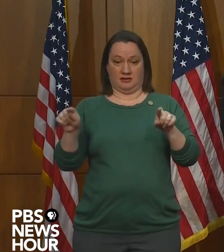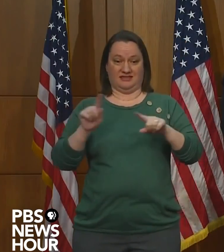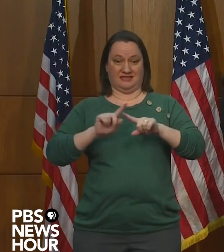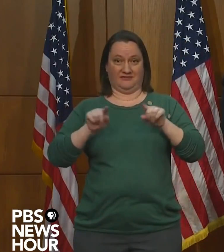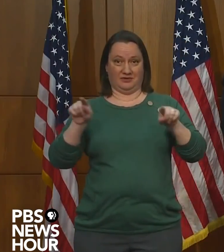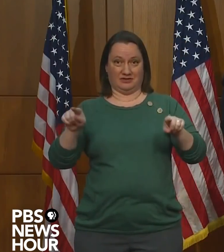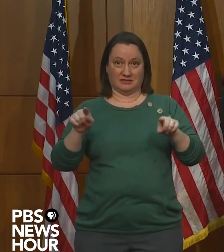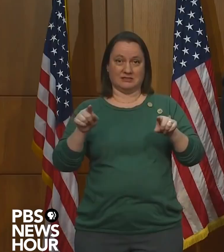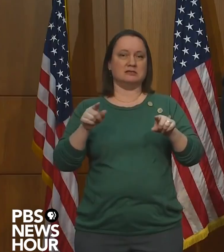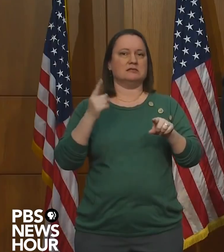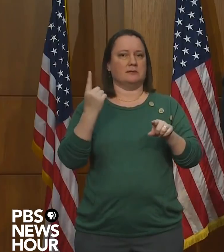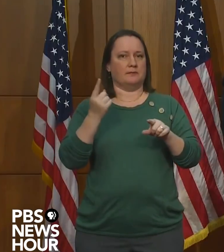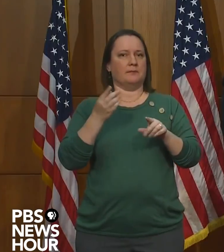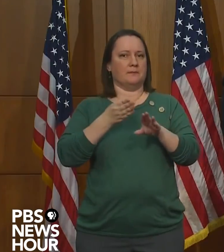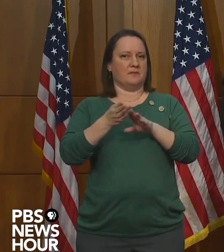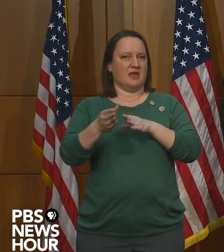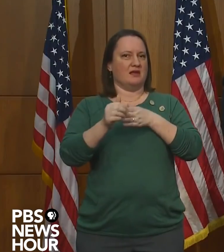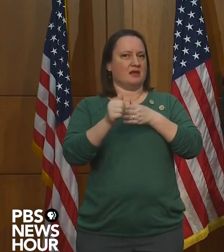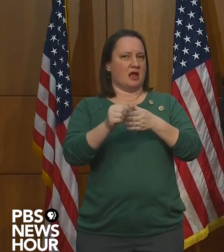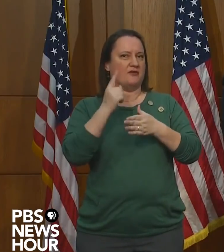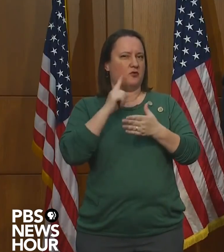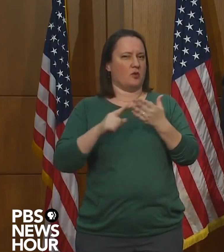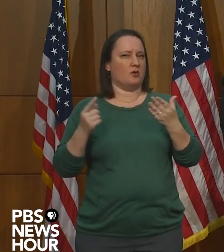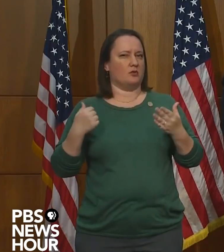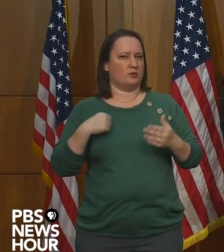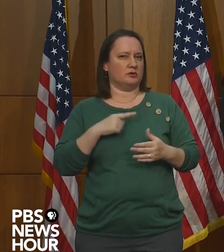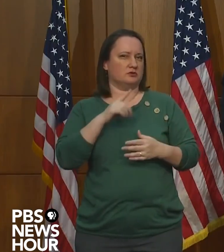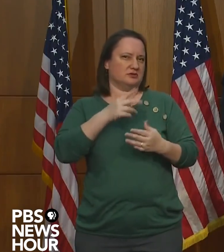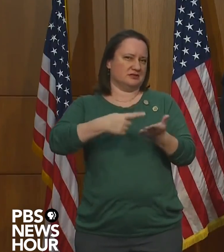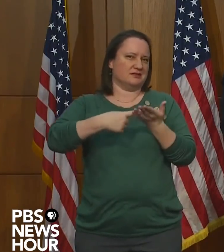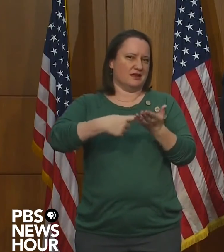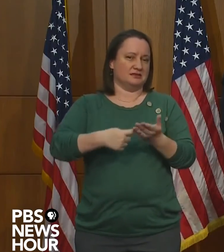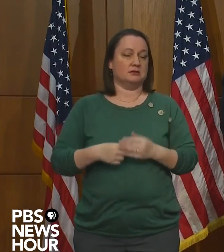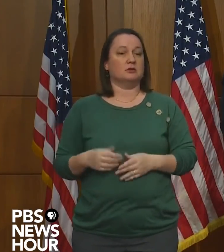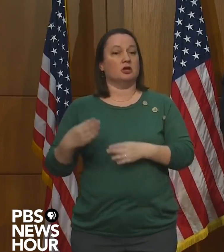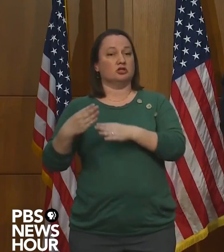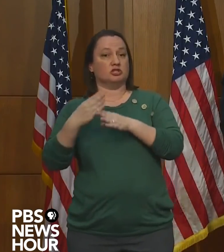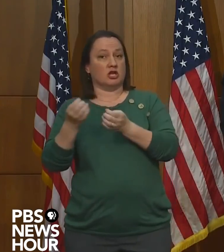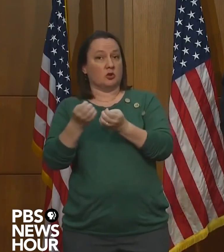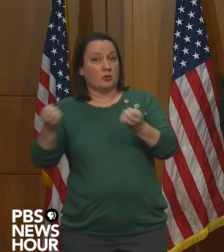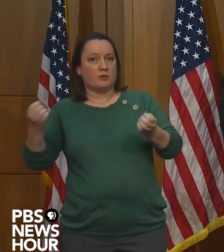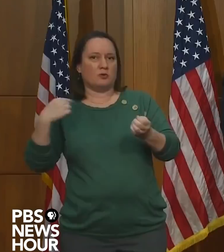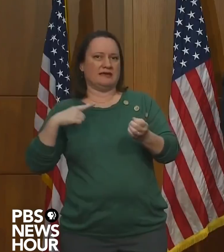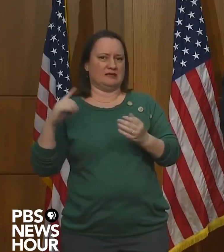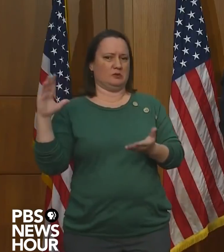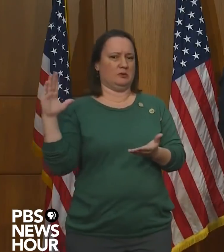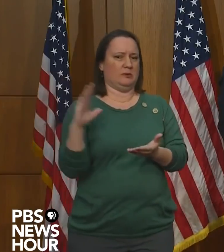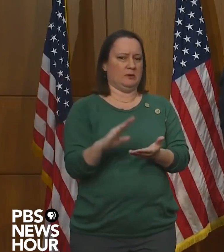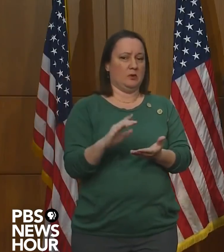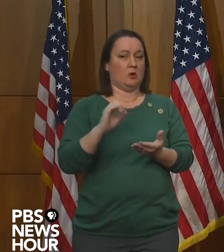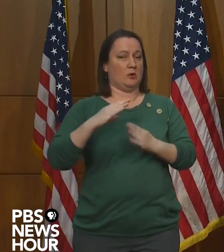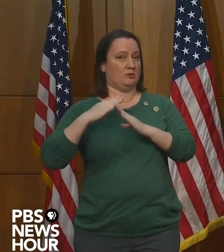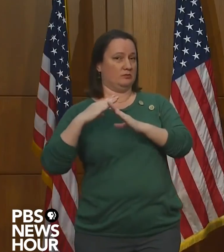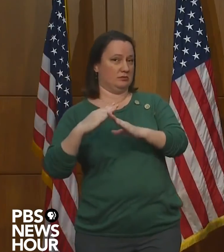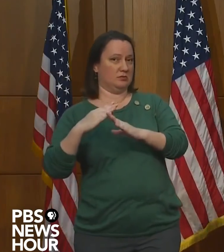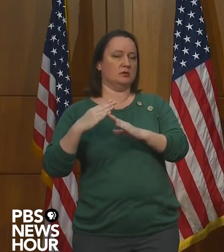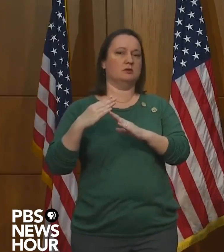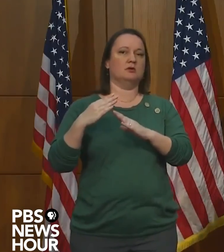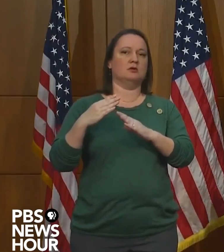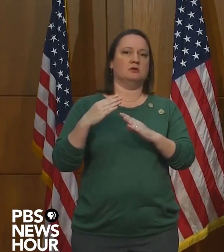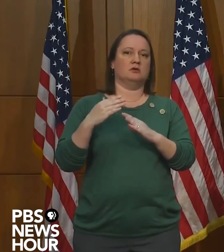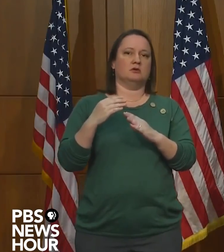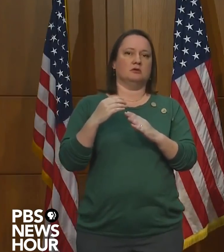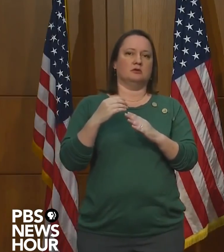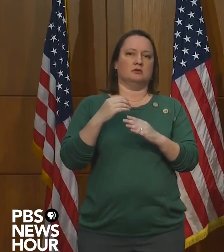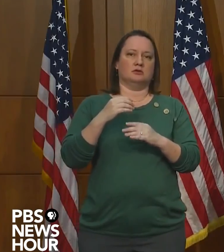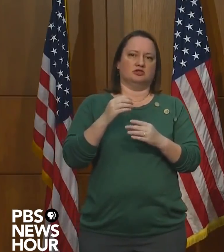talk about, also shared equipment. We need to minimize and prohibit the use of shared equipment in phase two. But